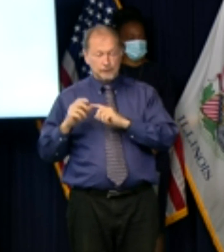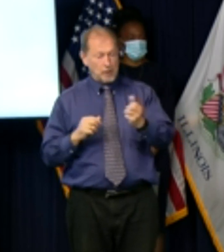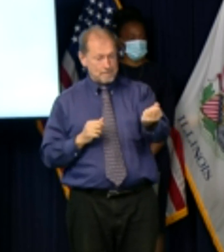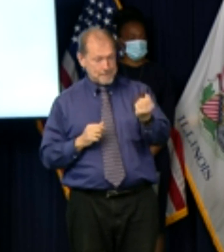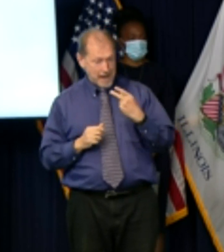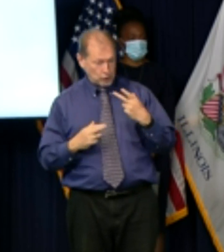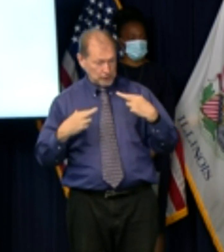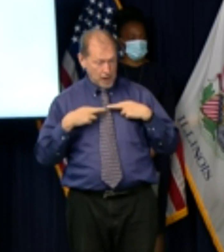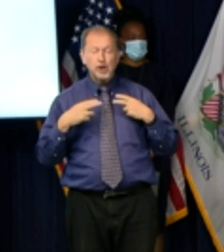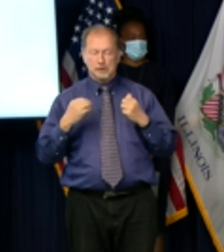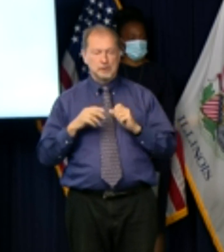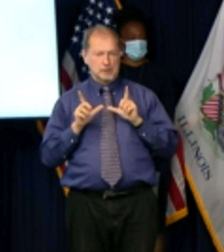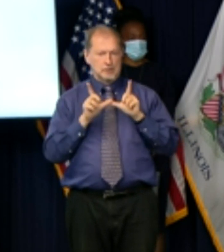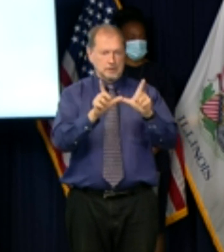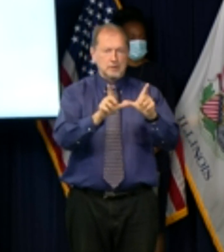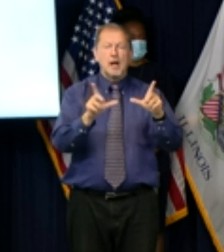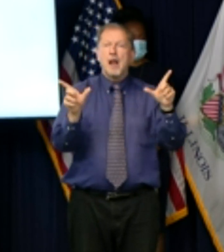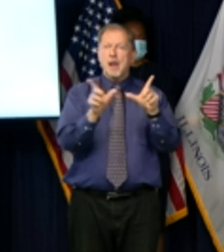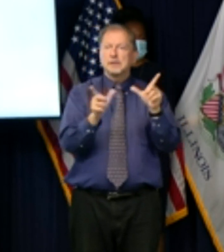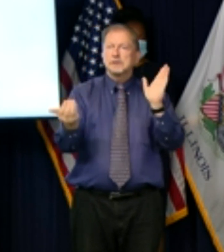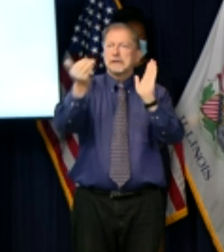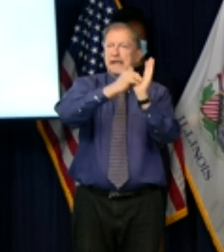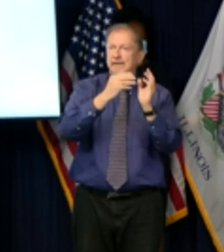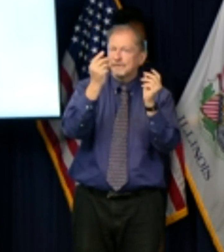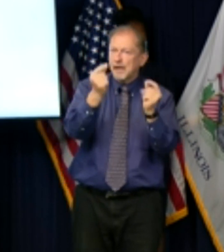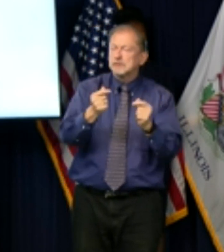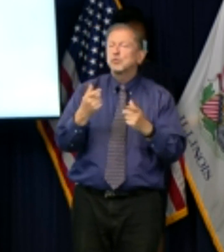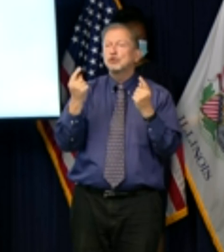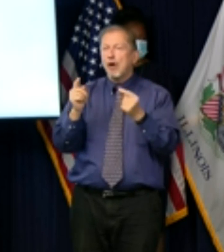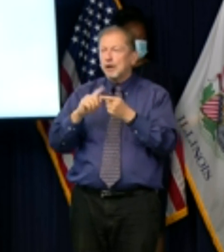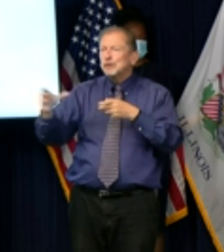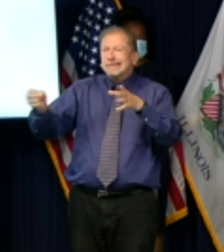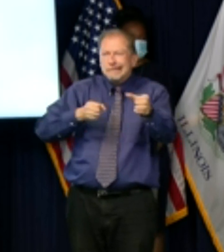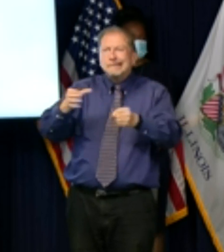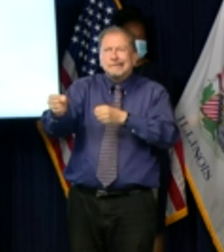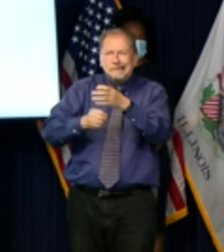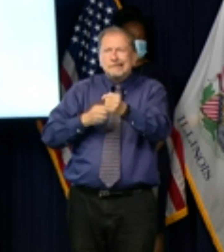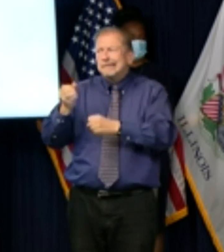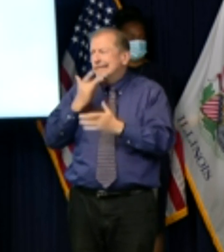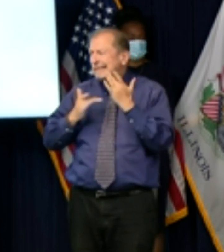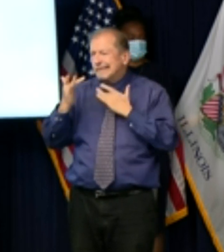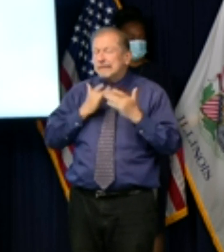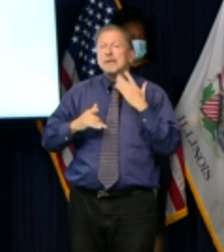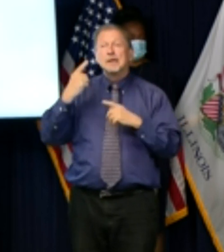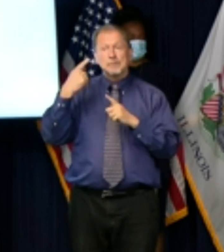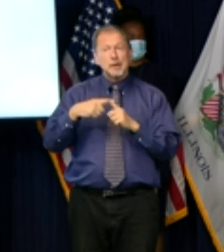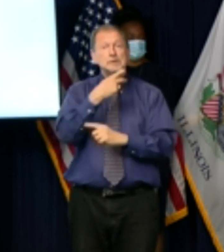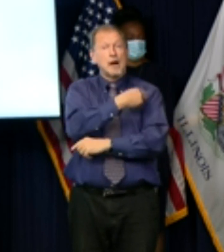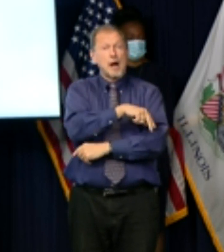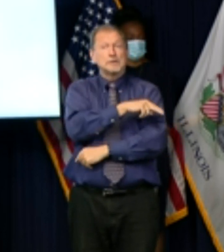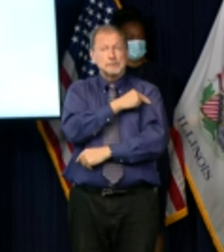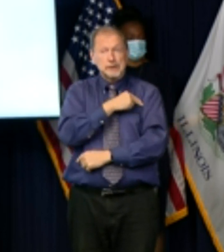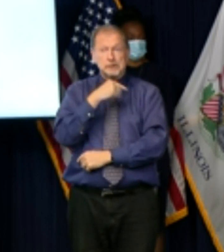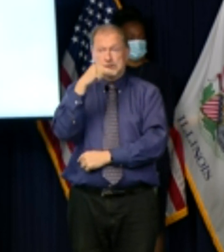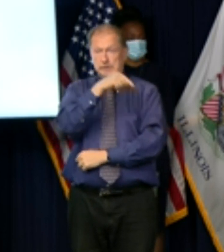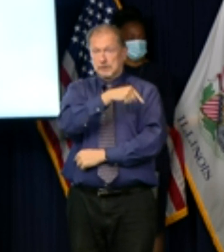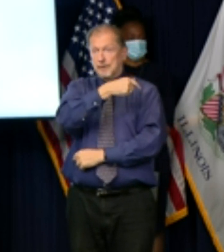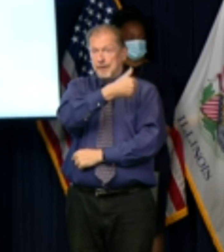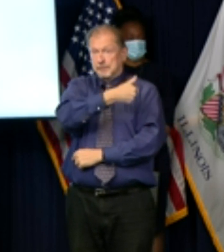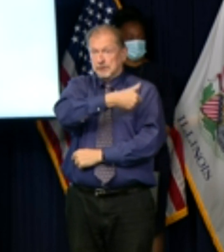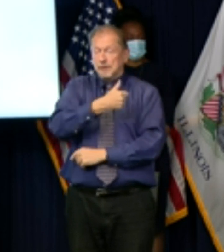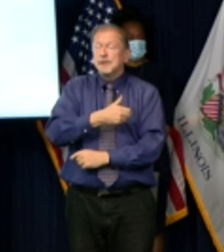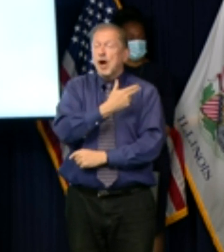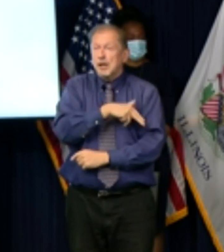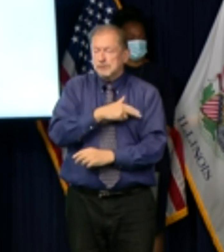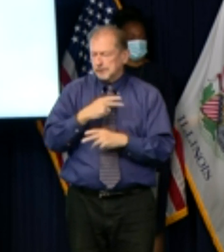in order to do that so we're doing everything we can to expand the pool and then the hospitals themselves which are responsible for managing